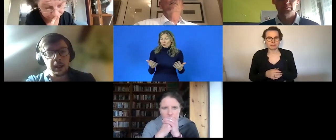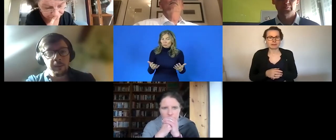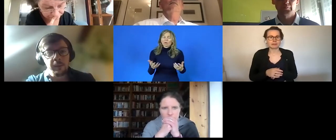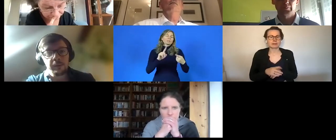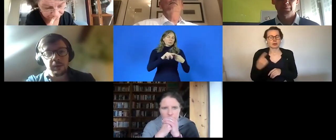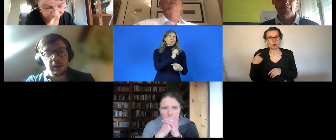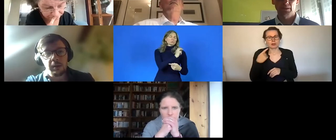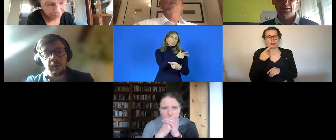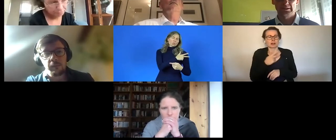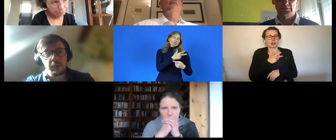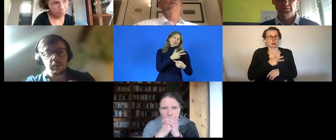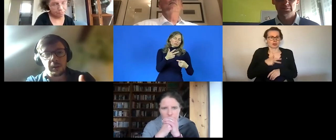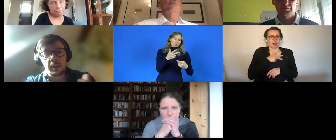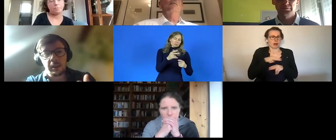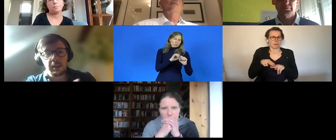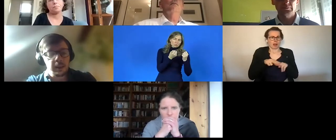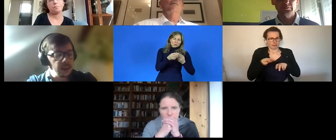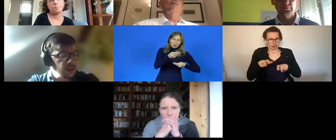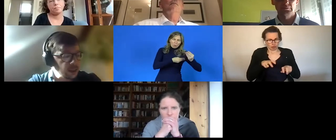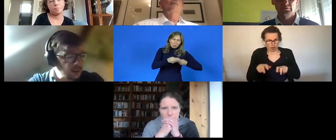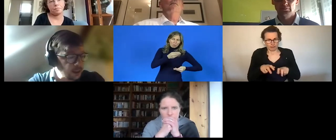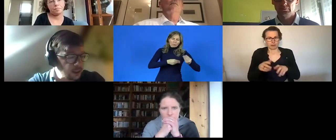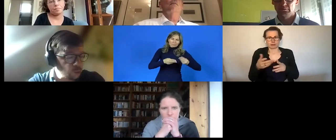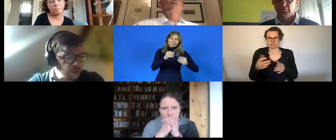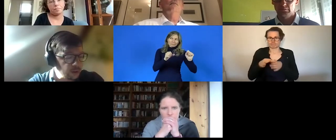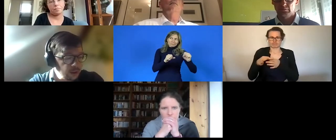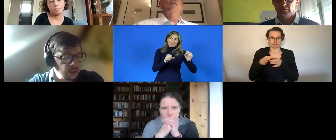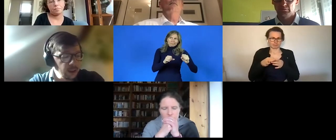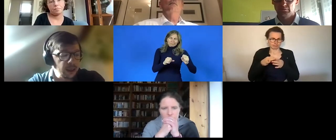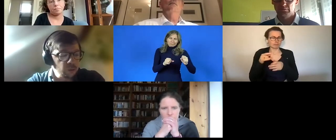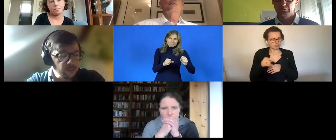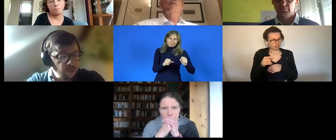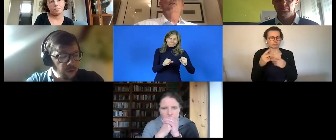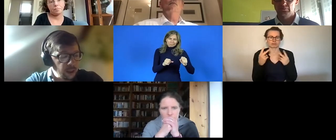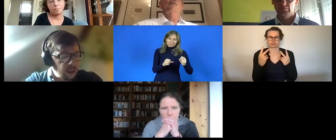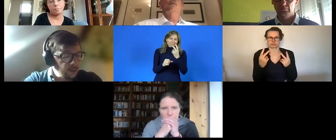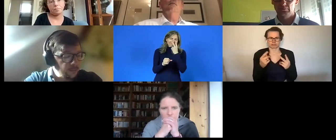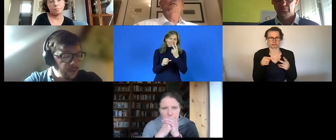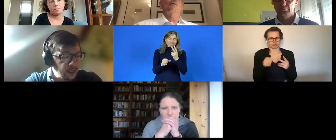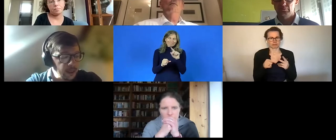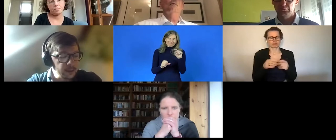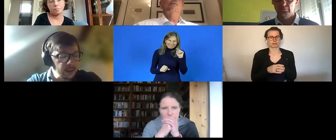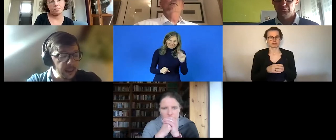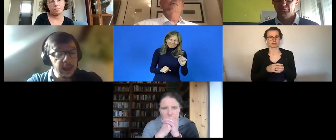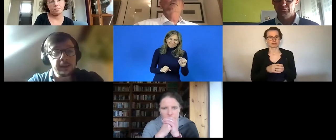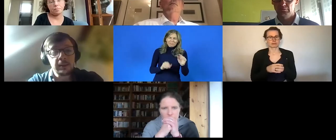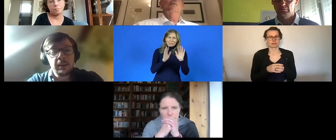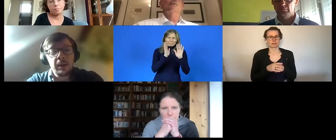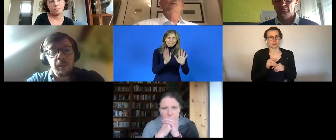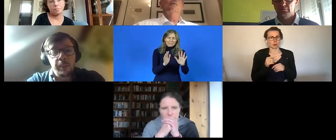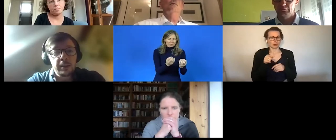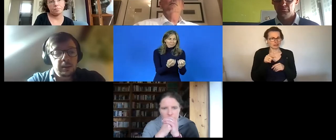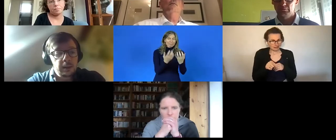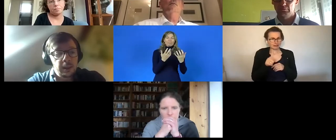uh came up uh because again it is an asset that has to be has to be further um highlighted highlighted